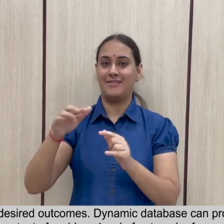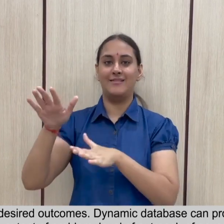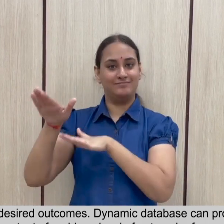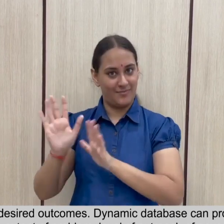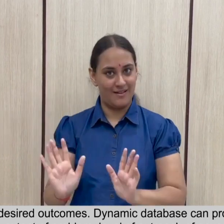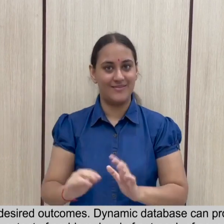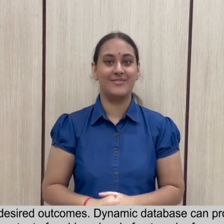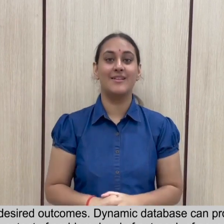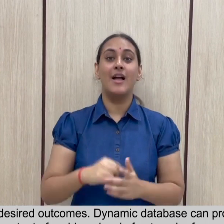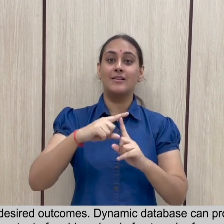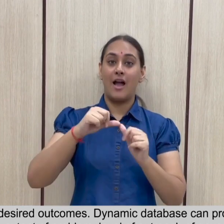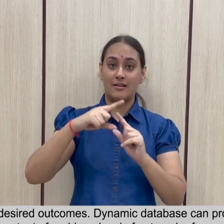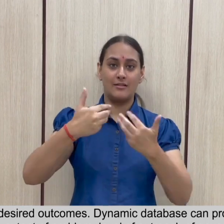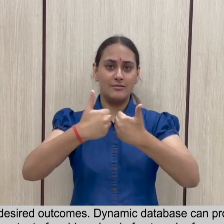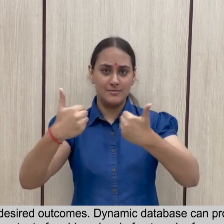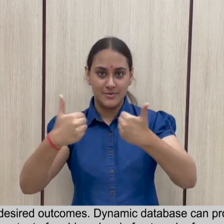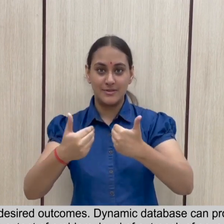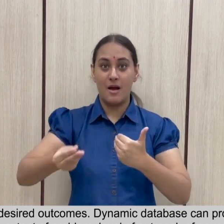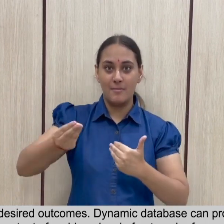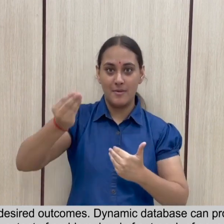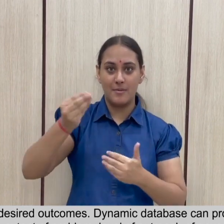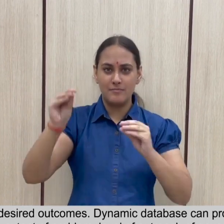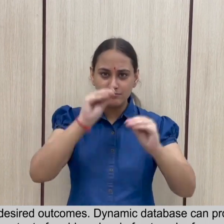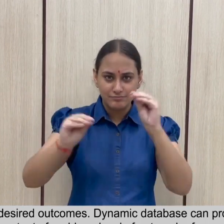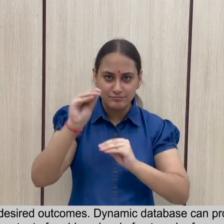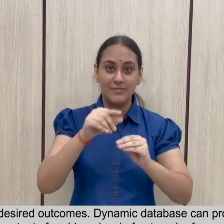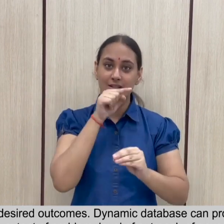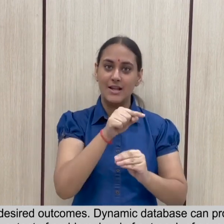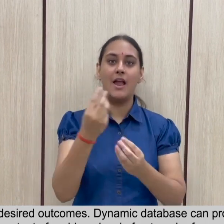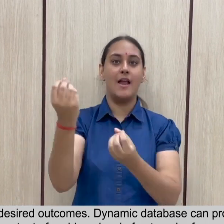Dynamic Database can provide information on real-time basis,